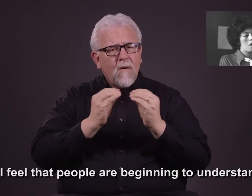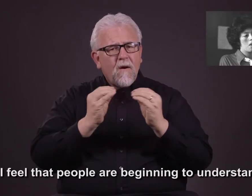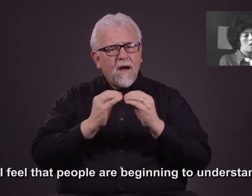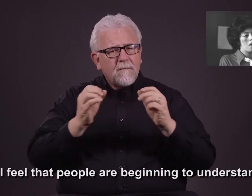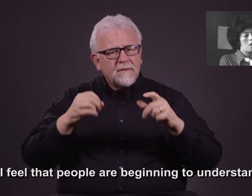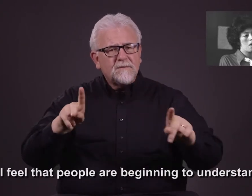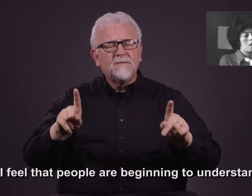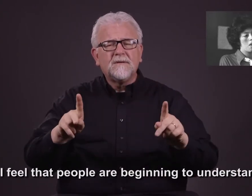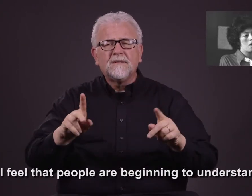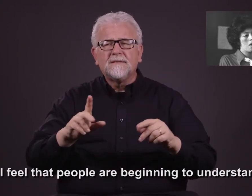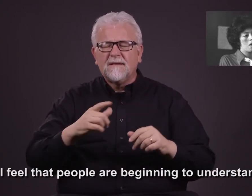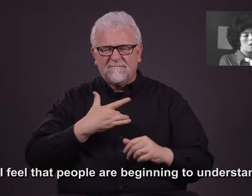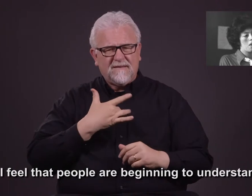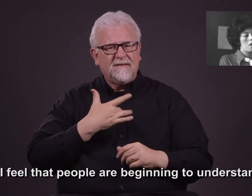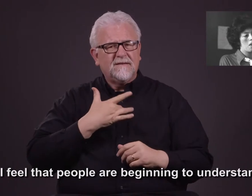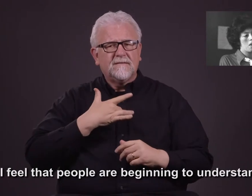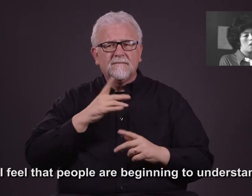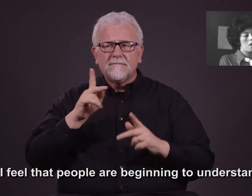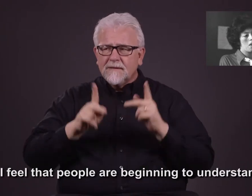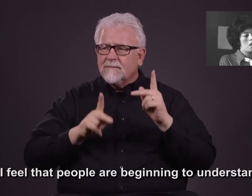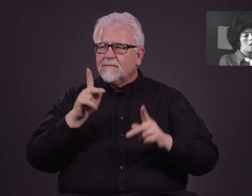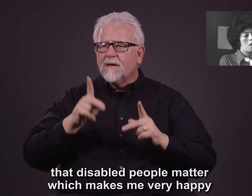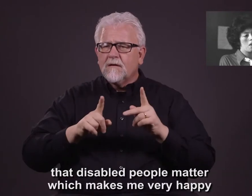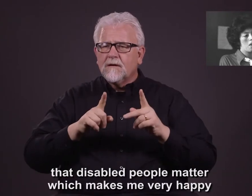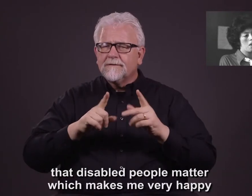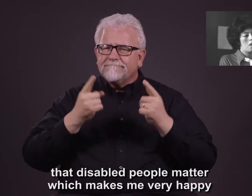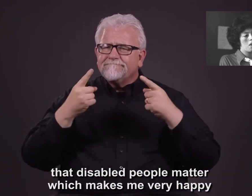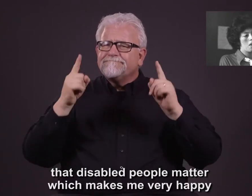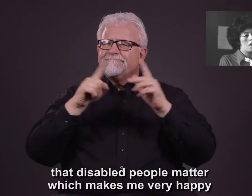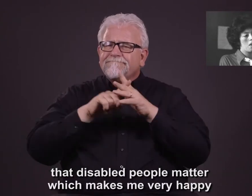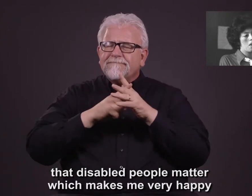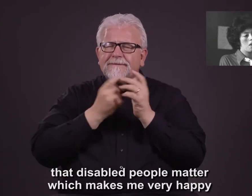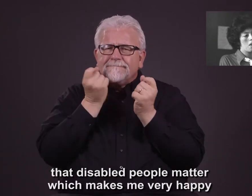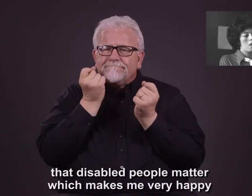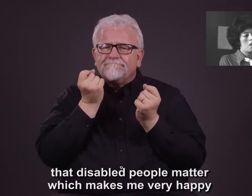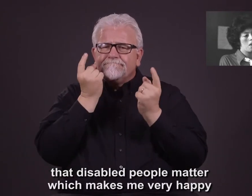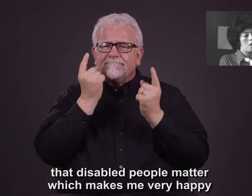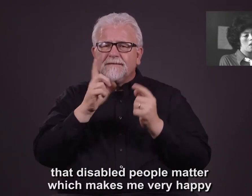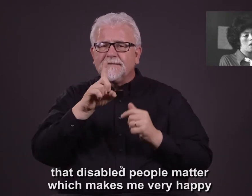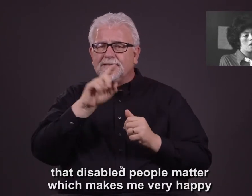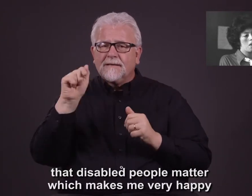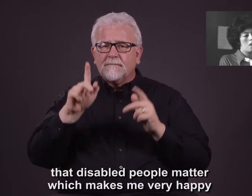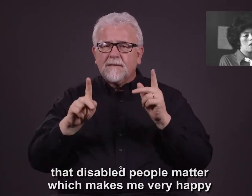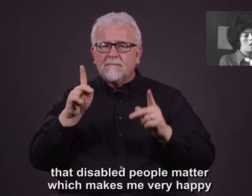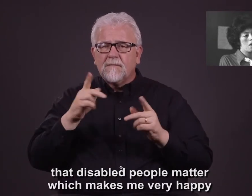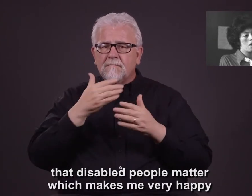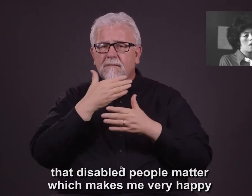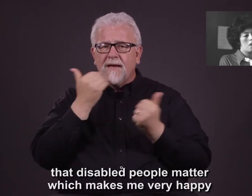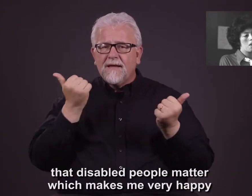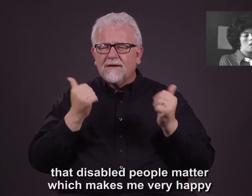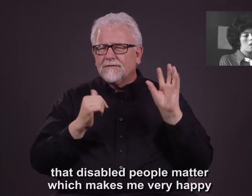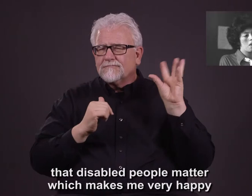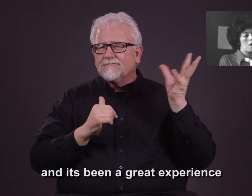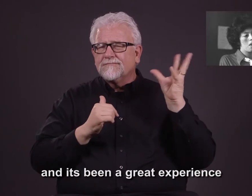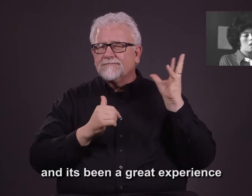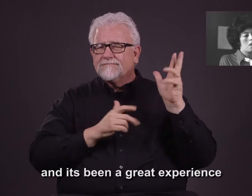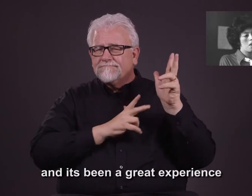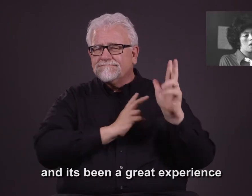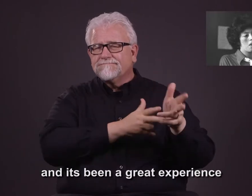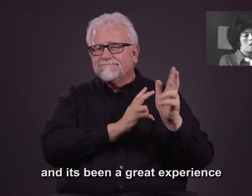that people are beginning to understand the disabled better, which makes me very happy. And it's